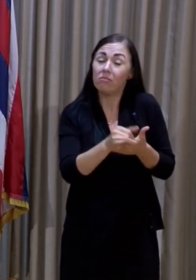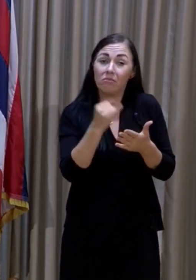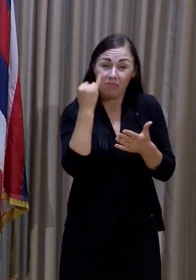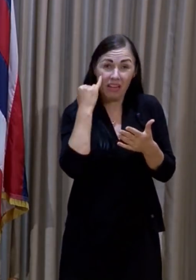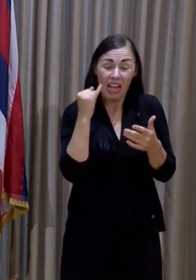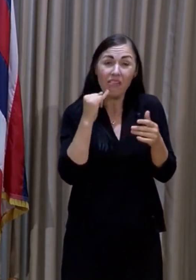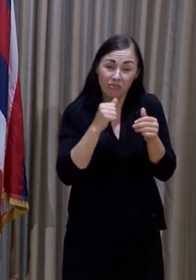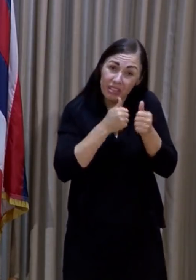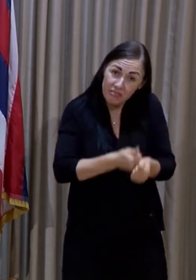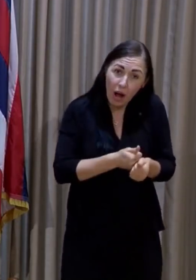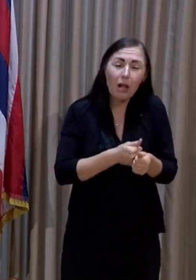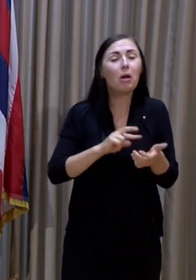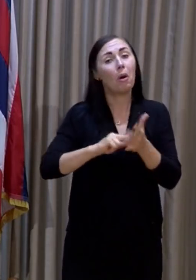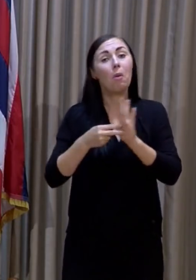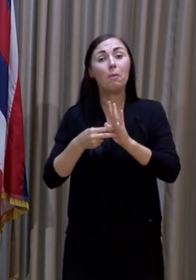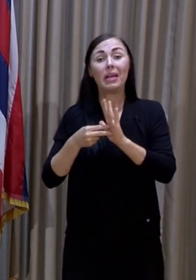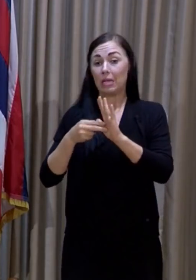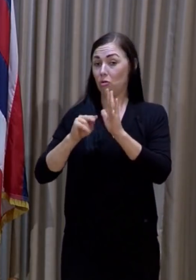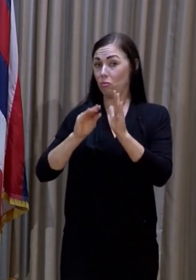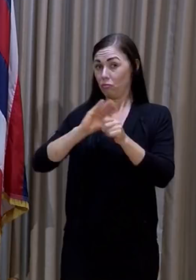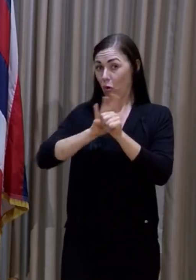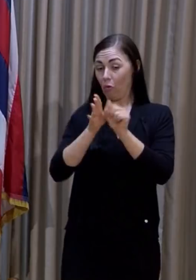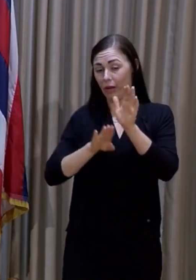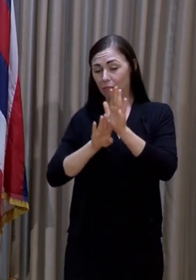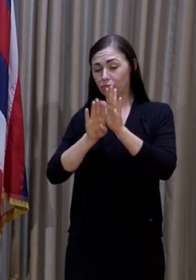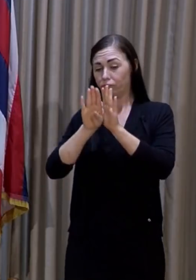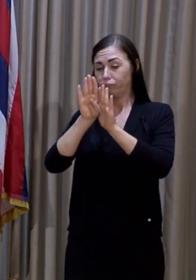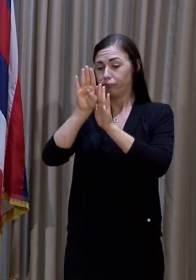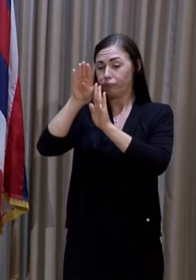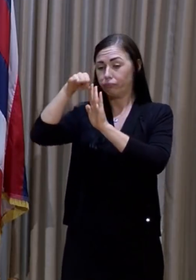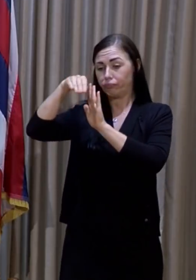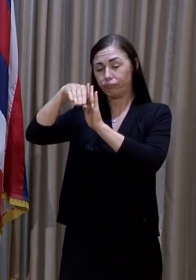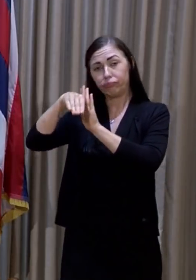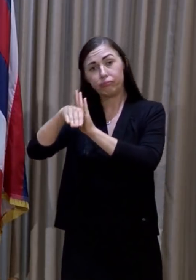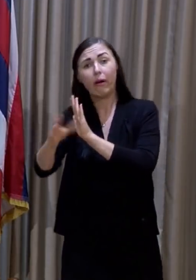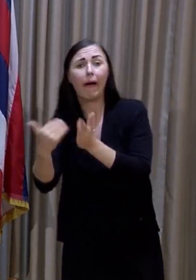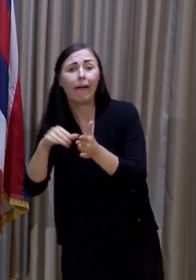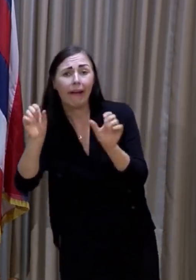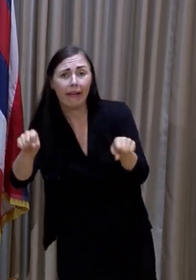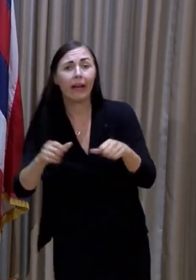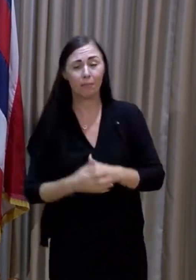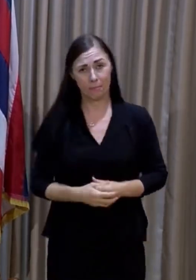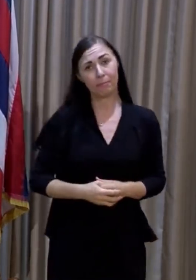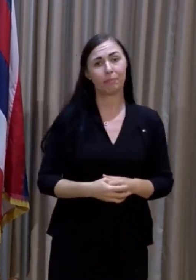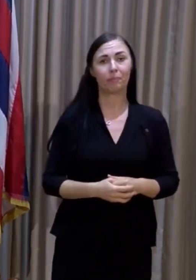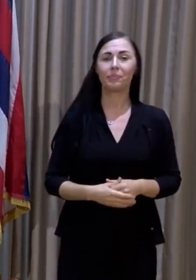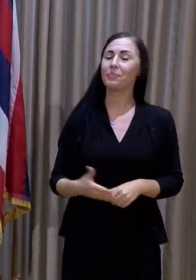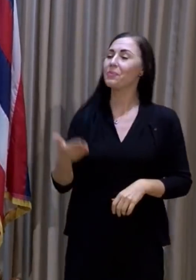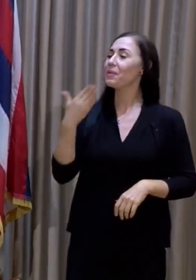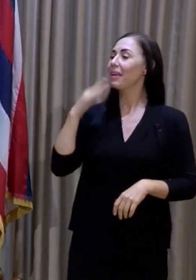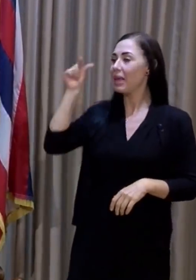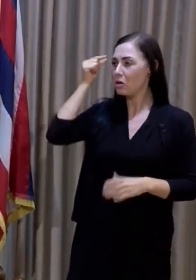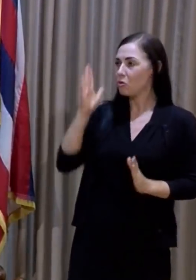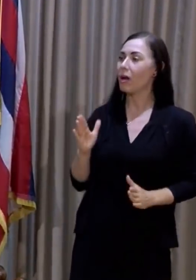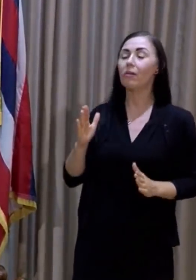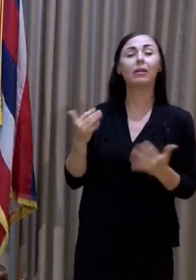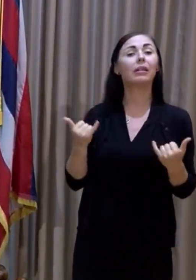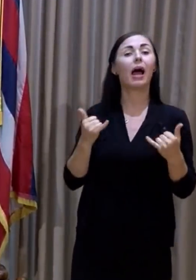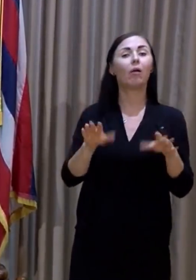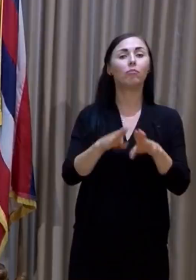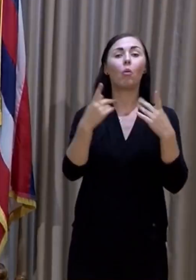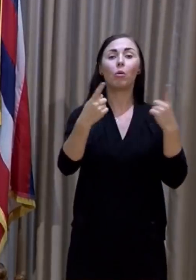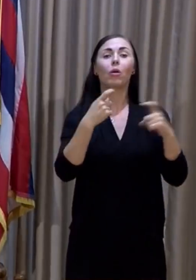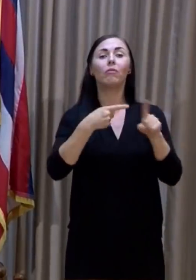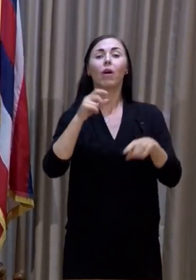we can bend the curve of COVID-19 here in the state of Hawaii. Thank you very much, Governor. We'll open it up to